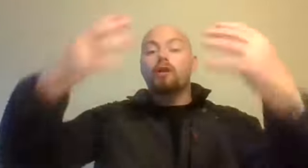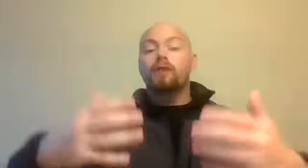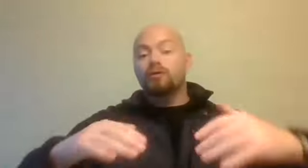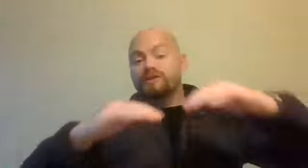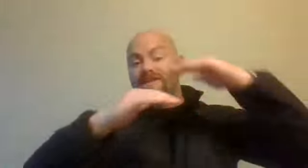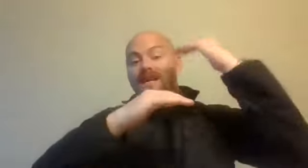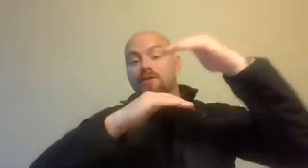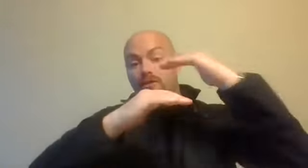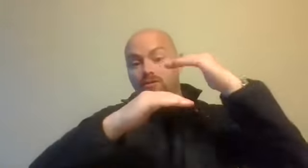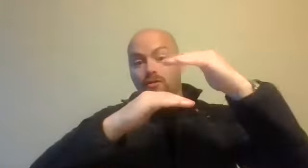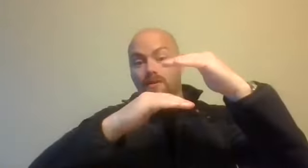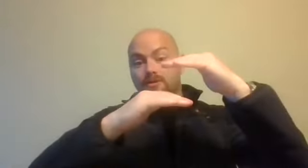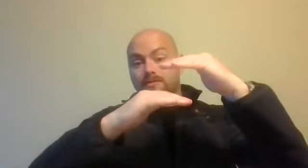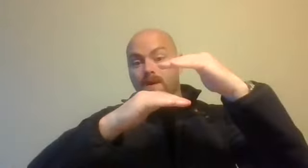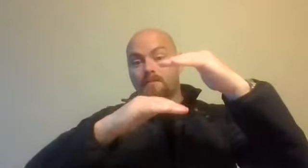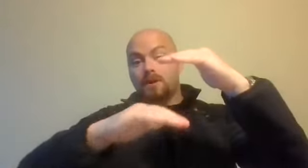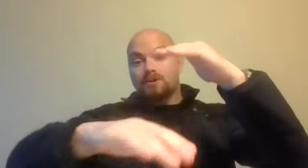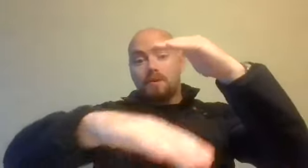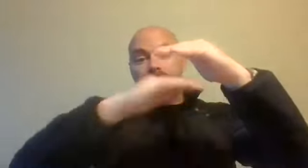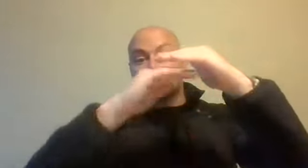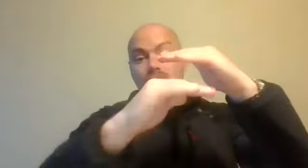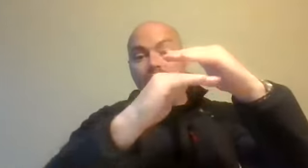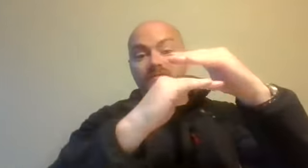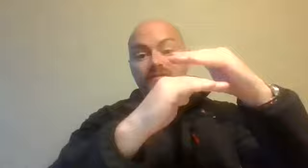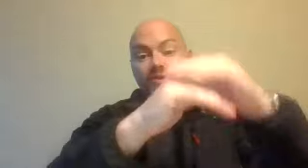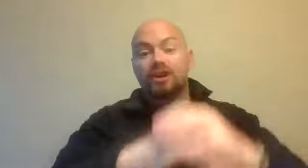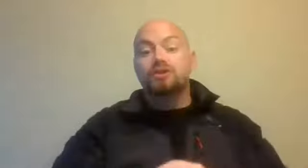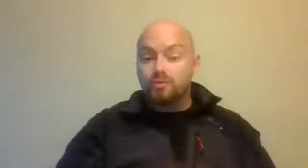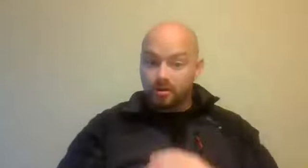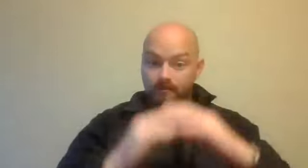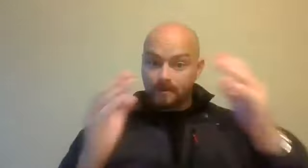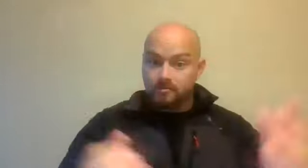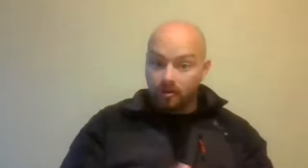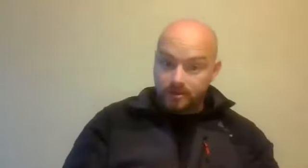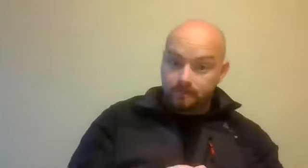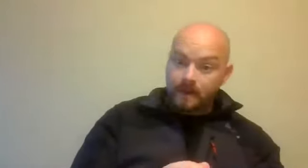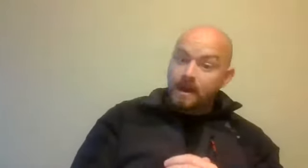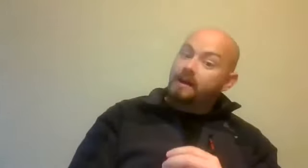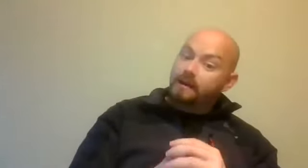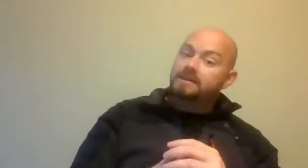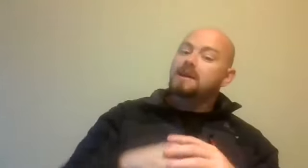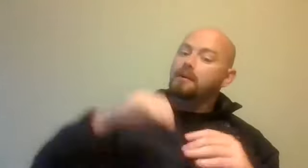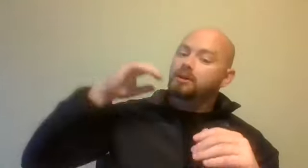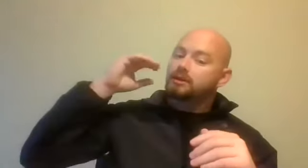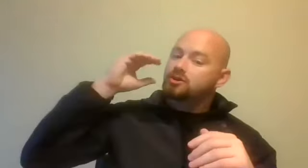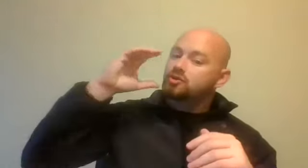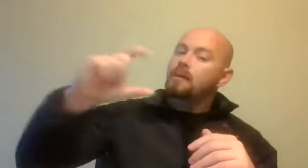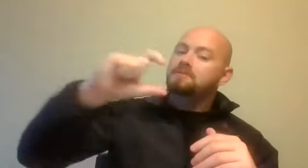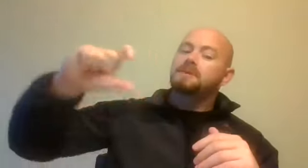of those senior control measures because a person was not enforcing a junior control measure. And you have to think about the suboptimal